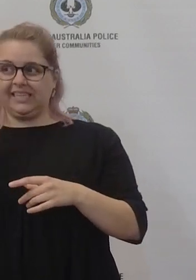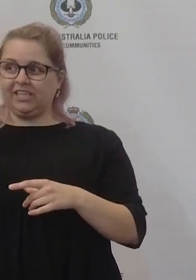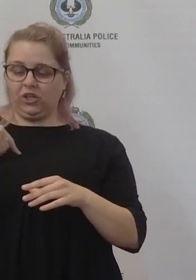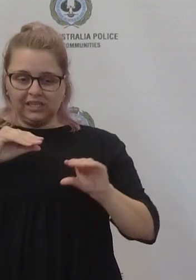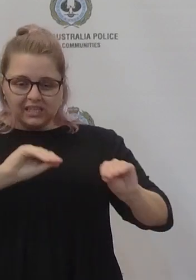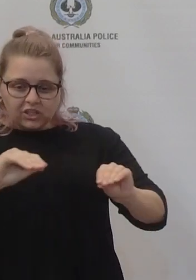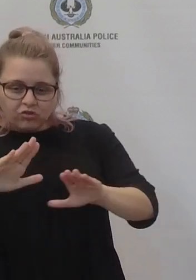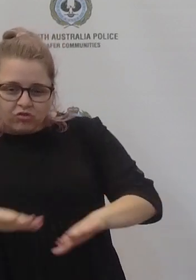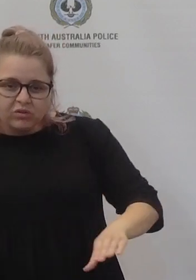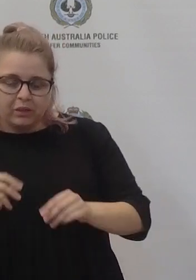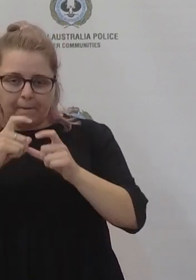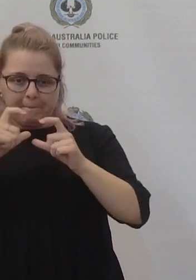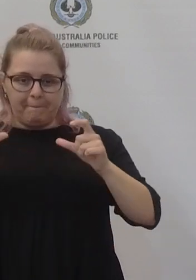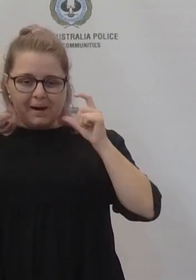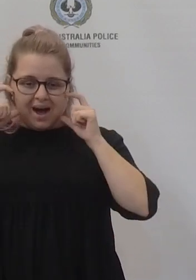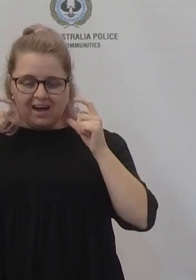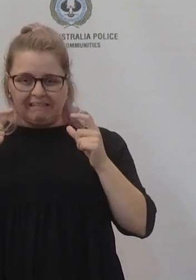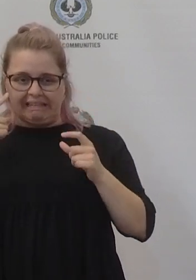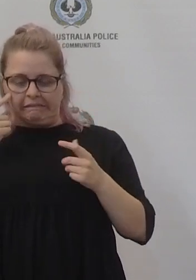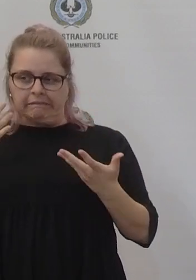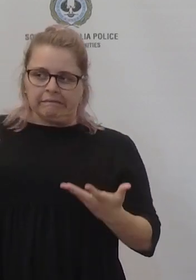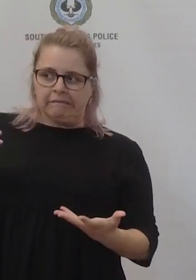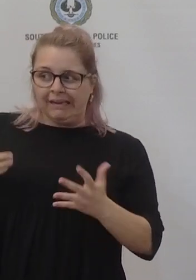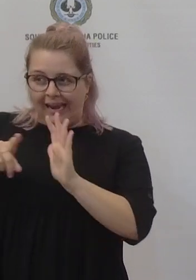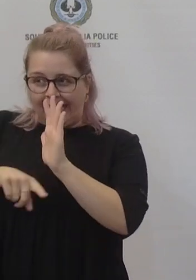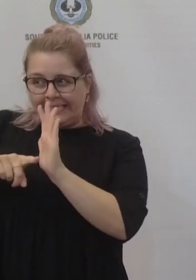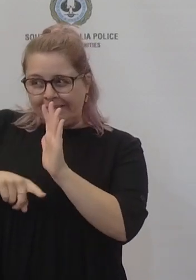been some experience but is that a drawback with this rule?